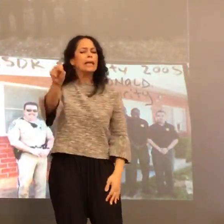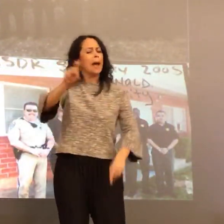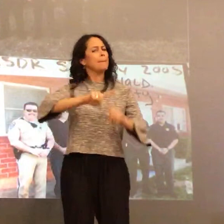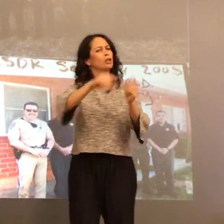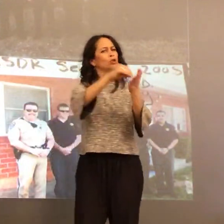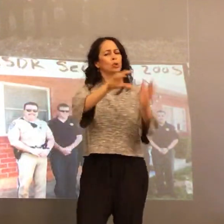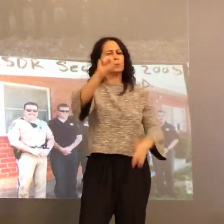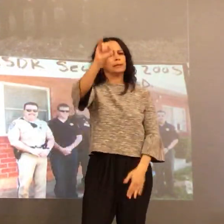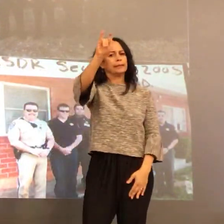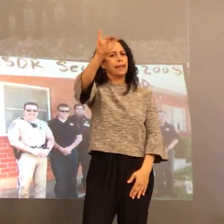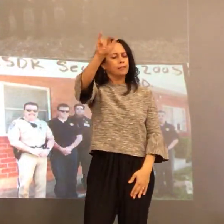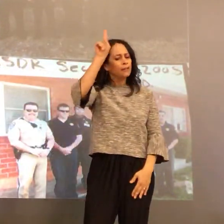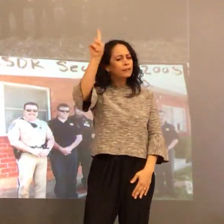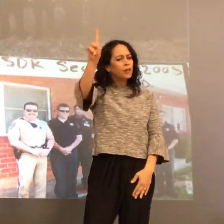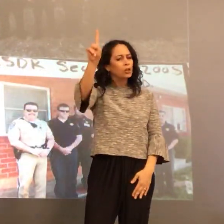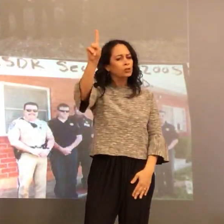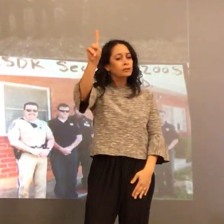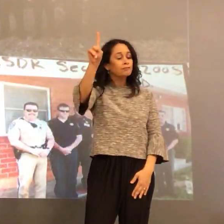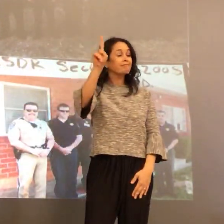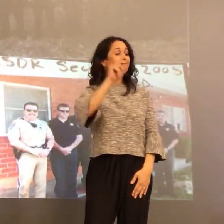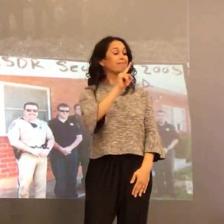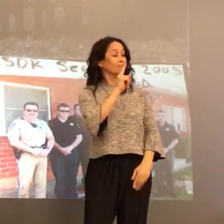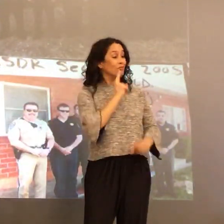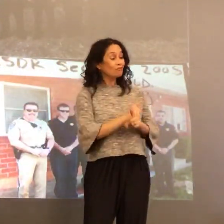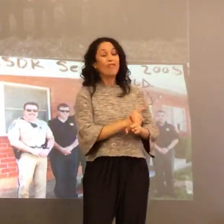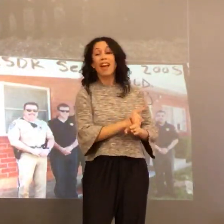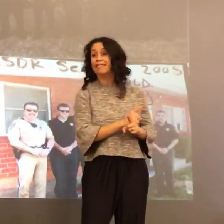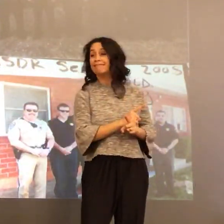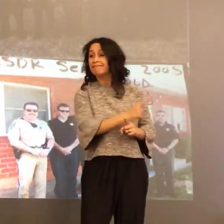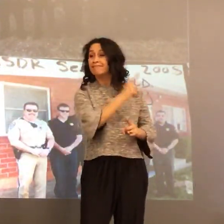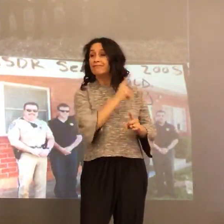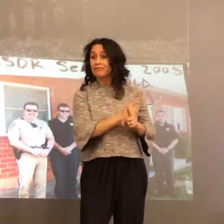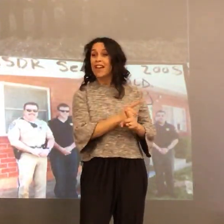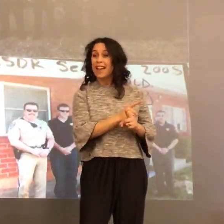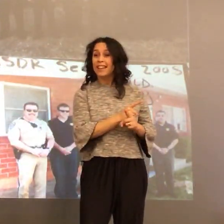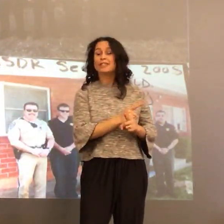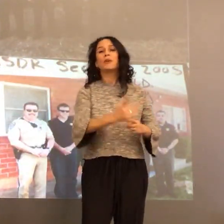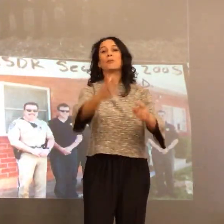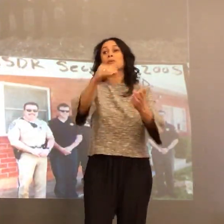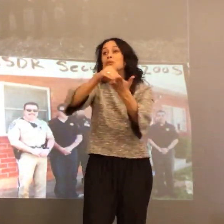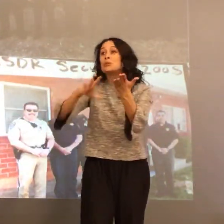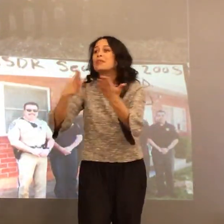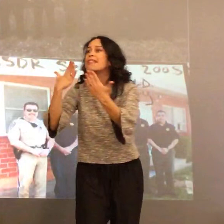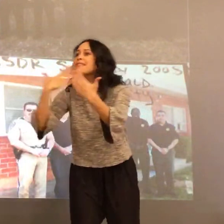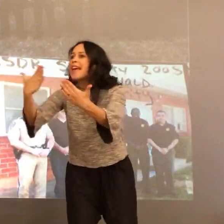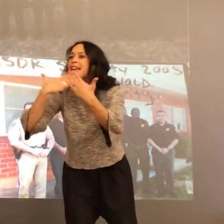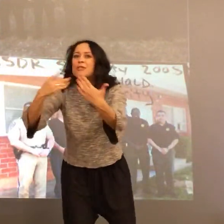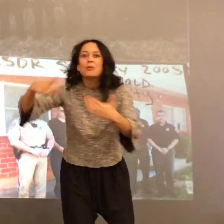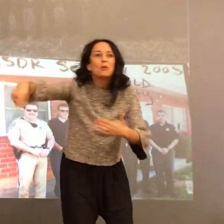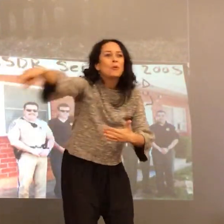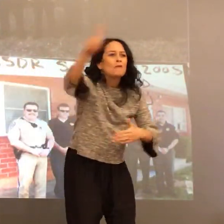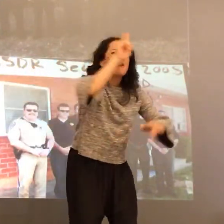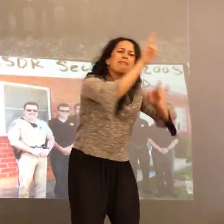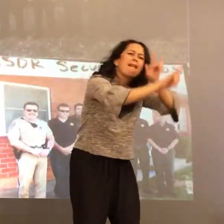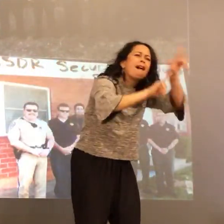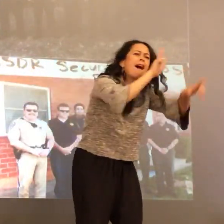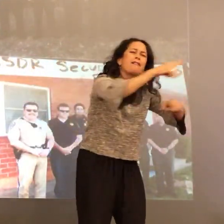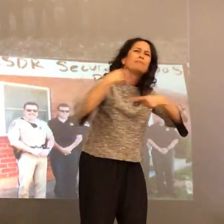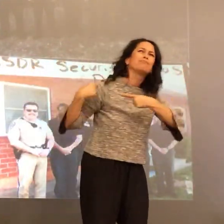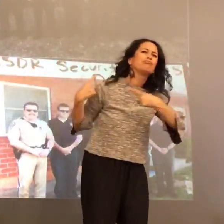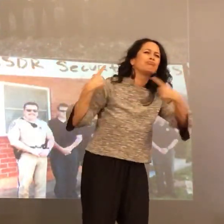but student safety is first. And I'm like, you know, you're right. So to the students, uh, I want to say thank you for showing them all the love throughout the years.